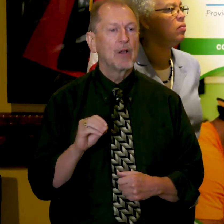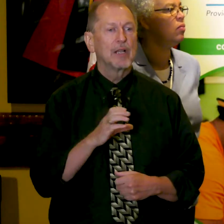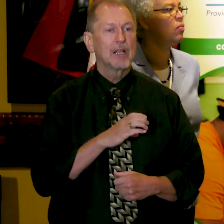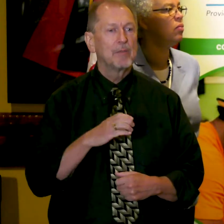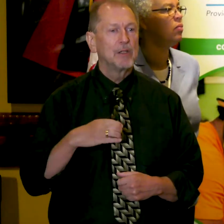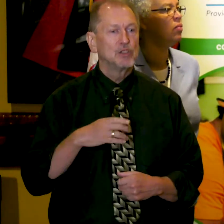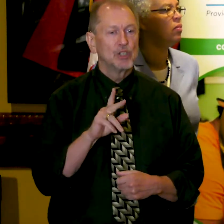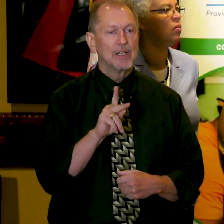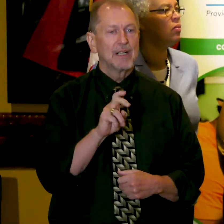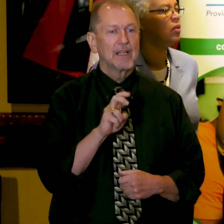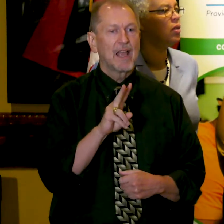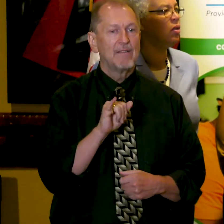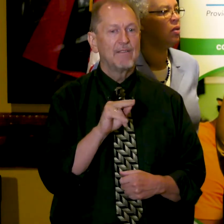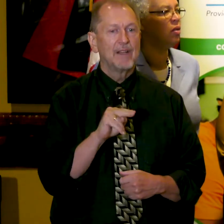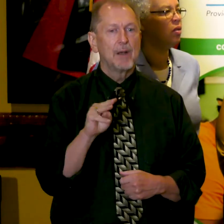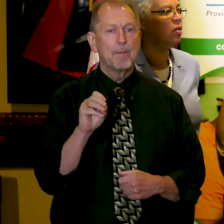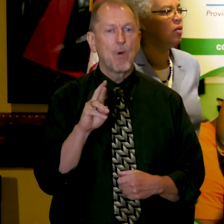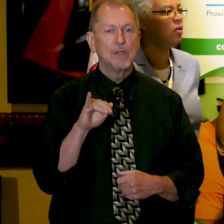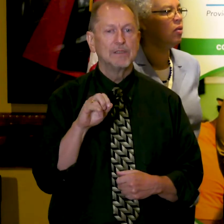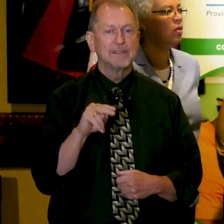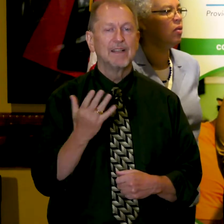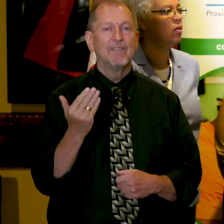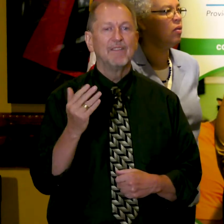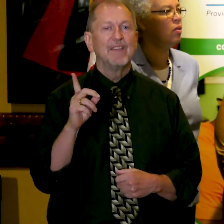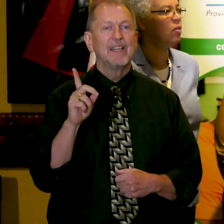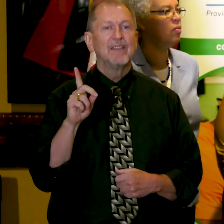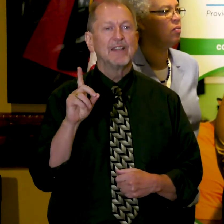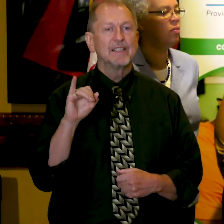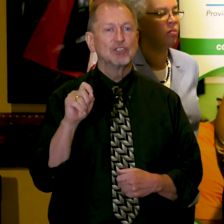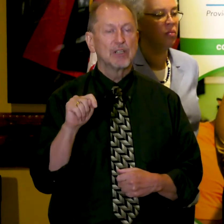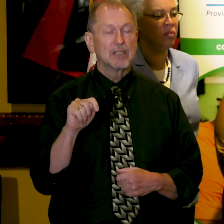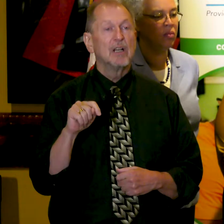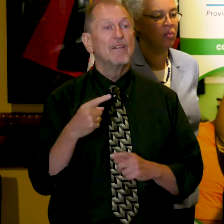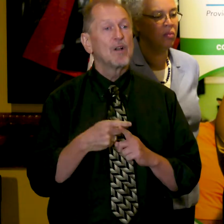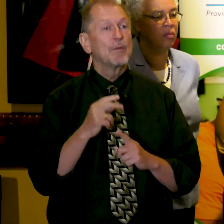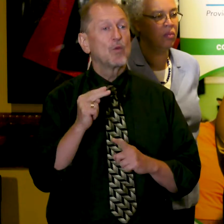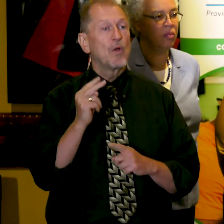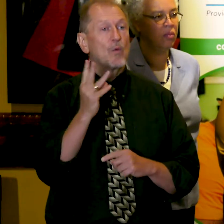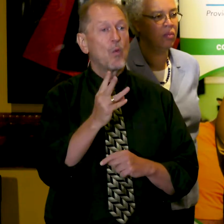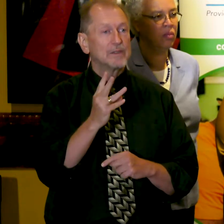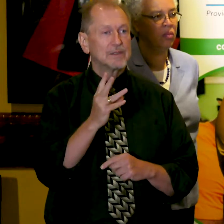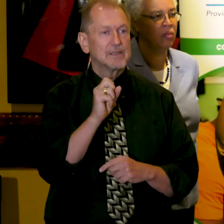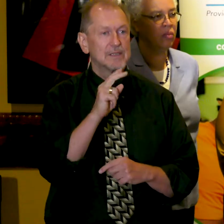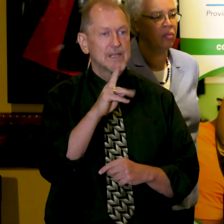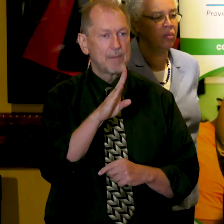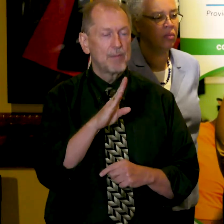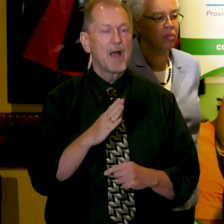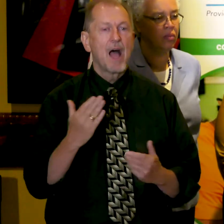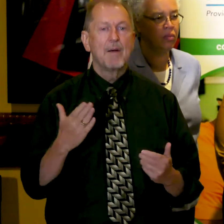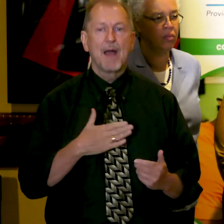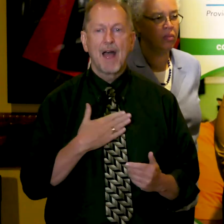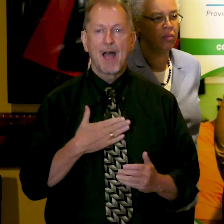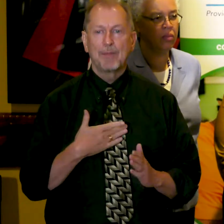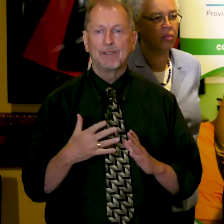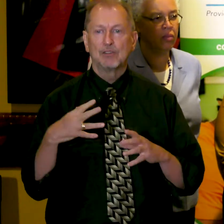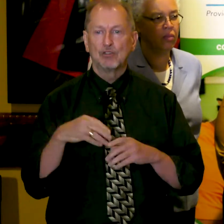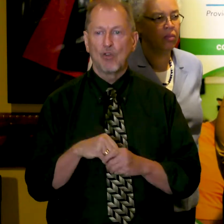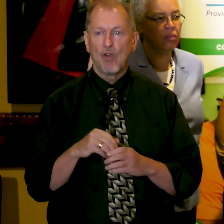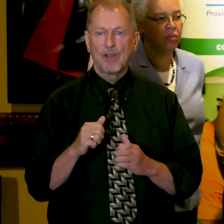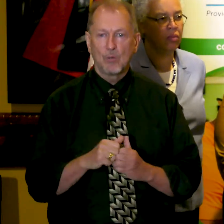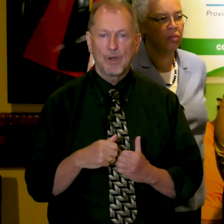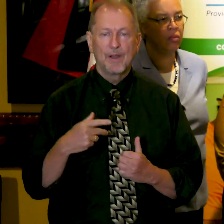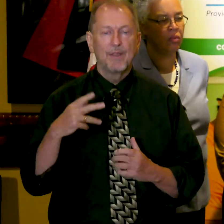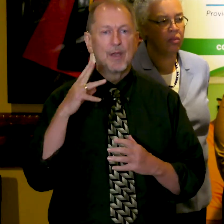of the 15th District and I represent the northwest suburbs. I'm happy to join President Preckwinkle, the Bureau of Economic Development and